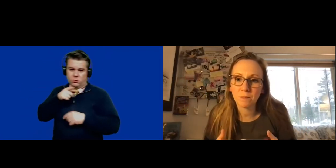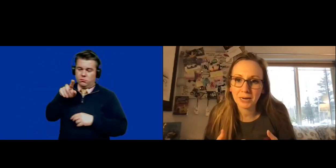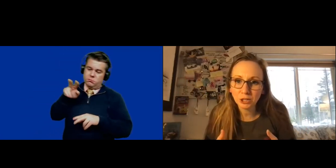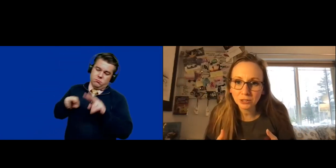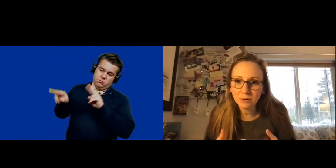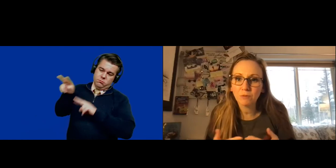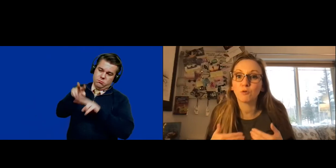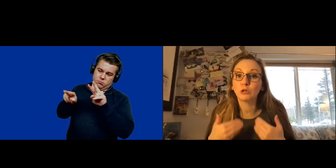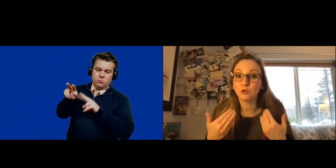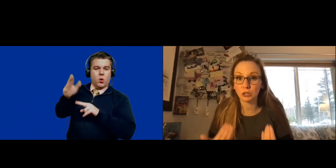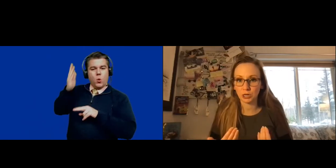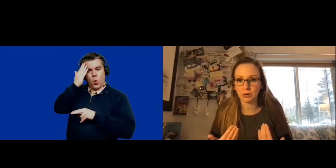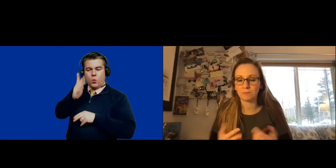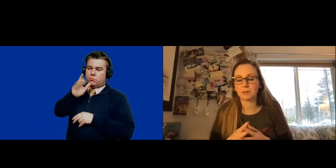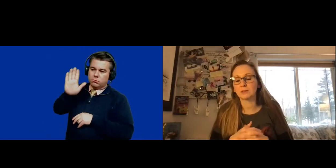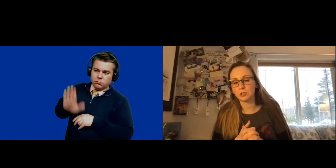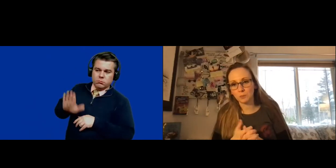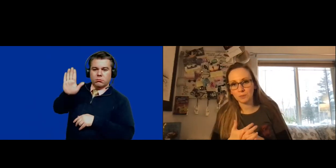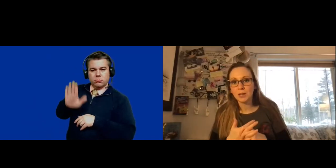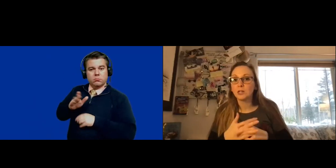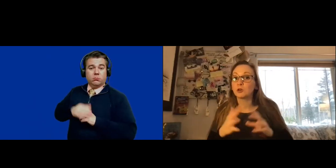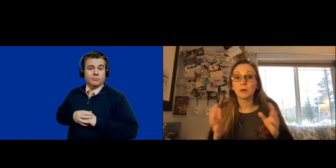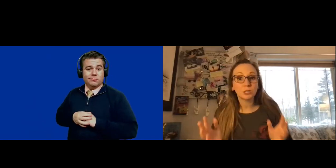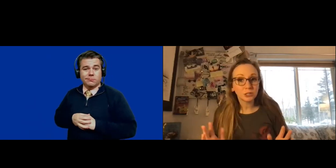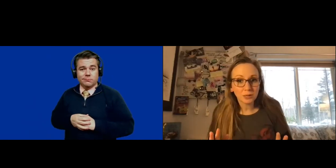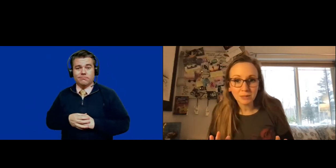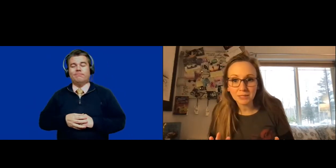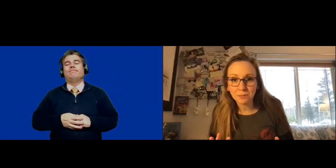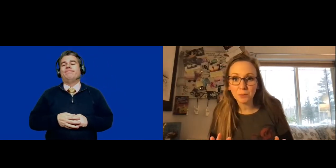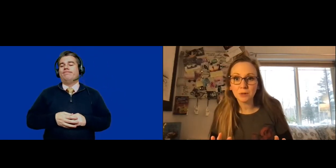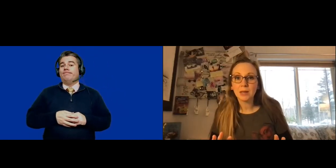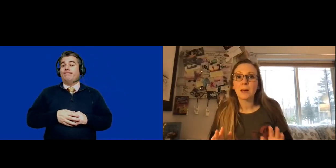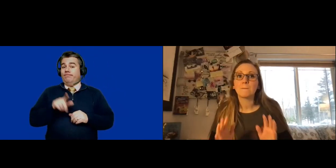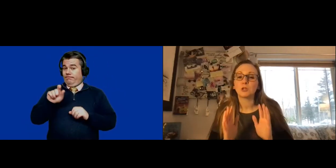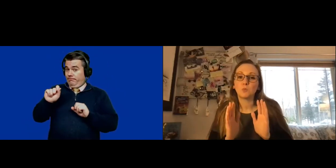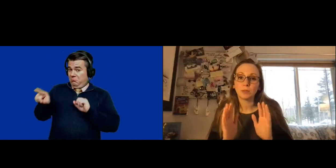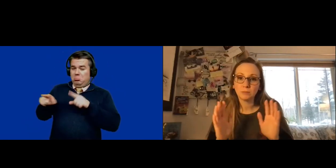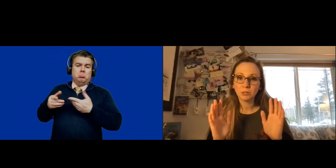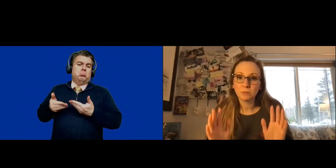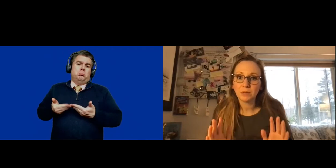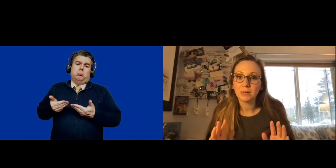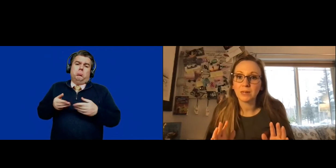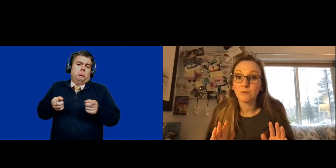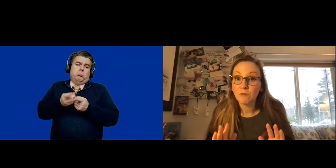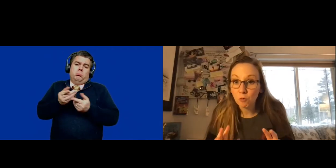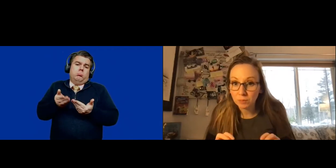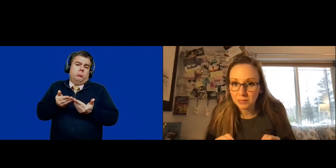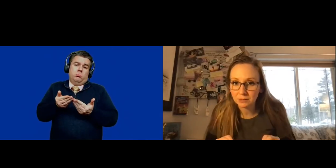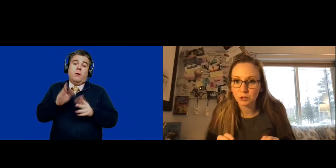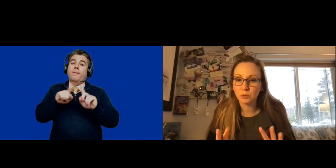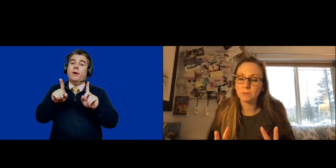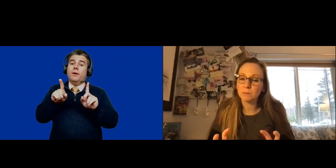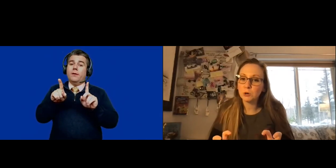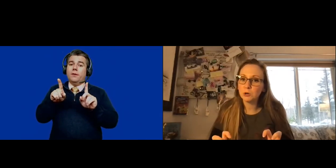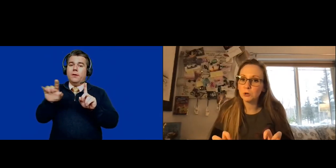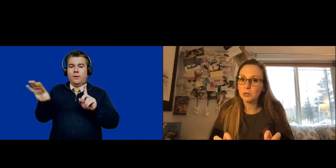more information before you start sharing. So your questions can be simple, but you want them to be informative.